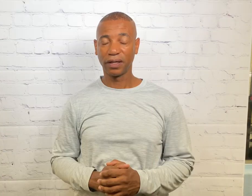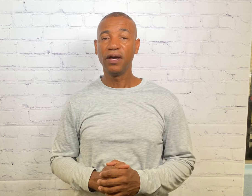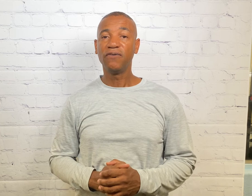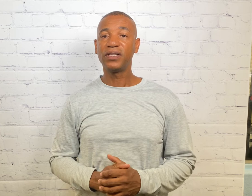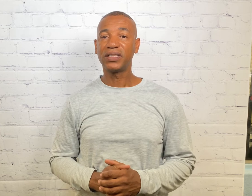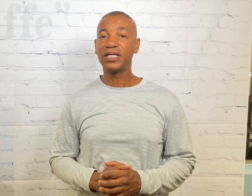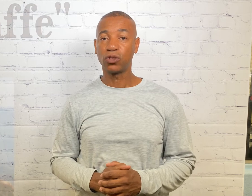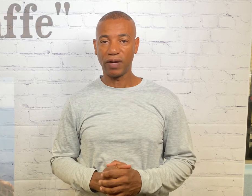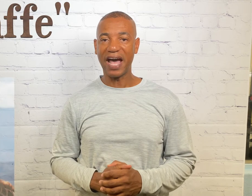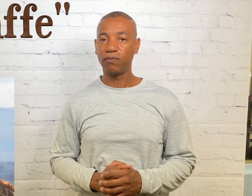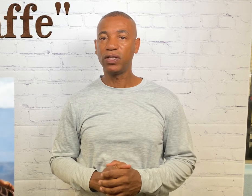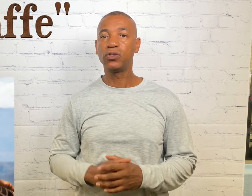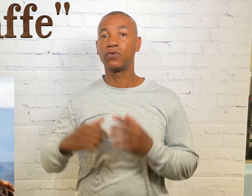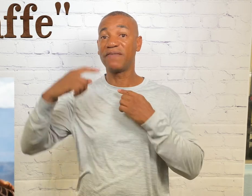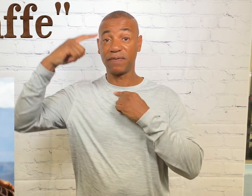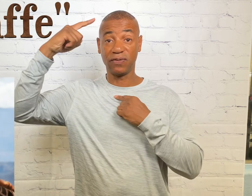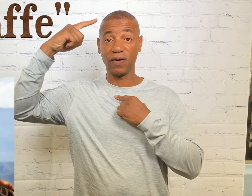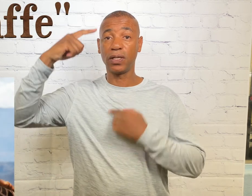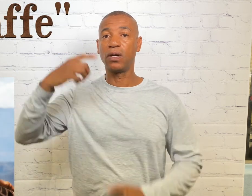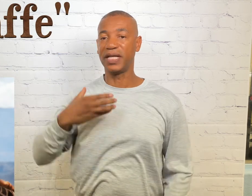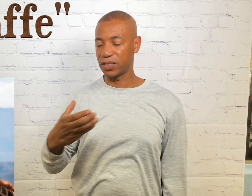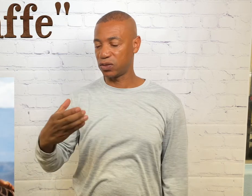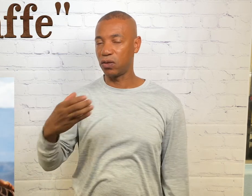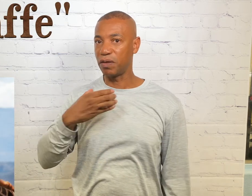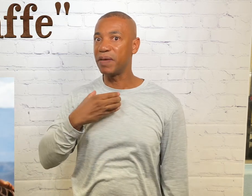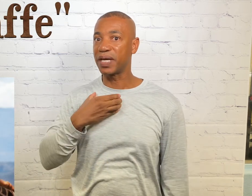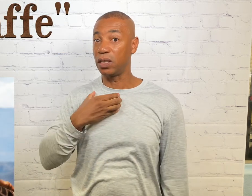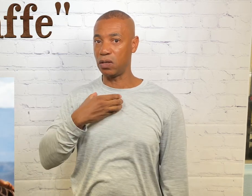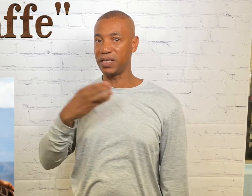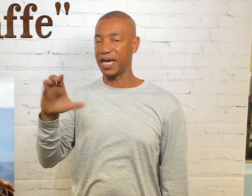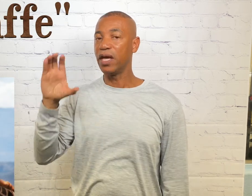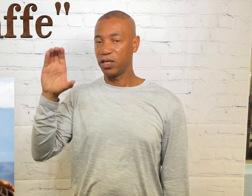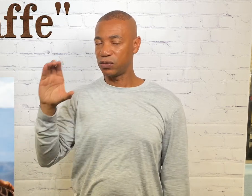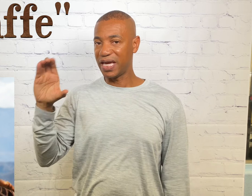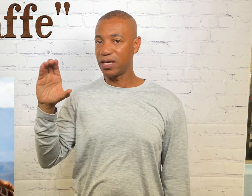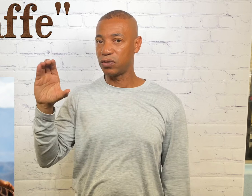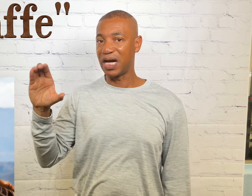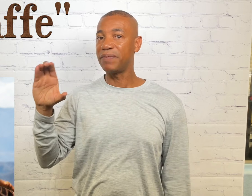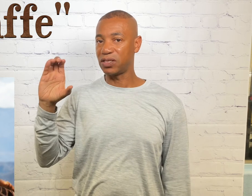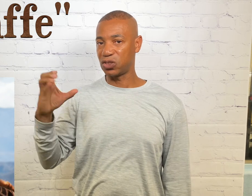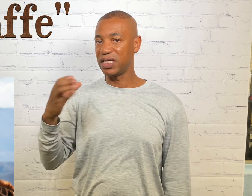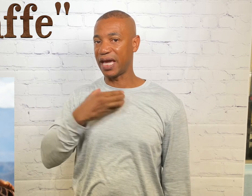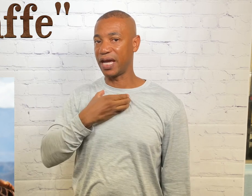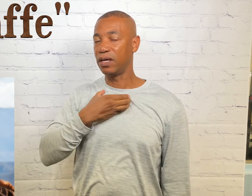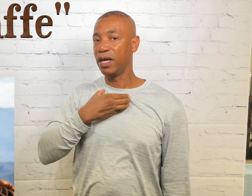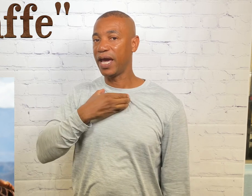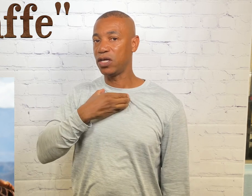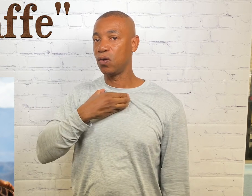For the sign giraffe we know giraffes have these very long necks so you're going to mimic the long neck. You'll take your dominant C hand and you go